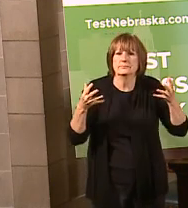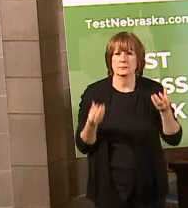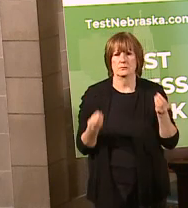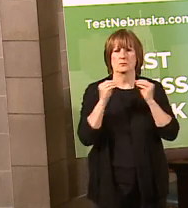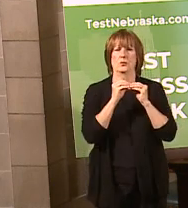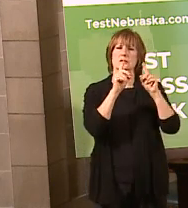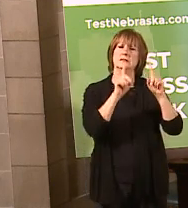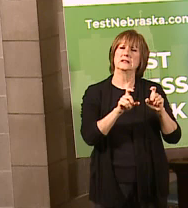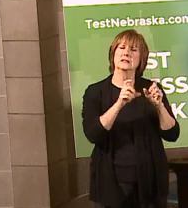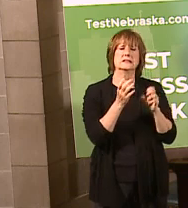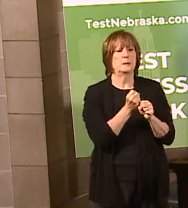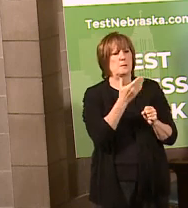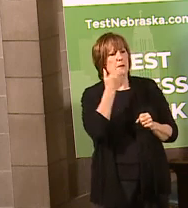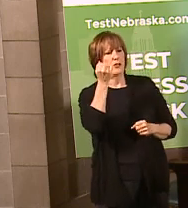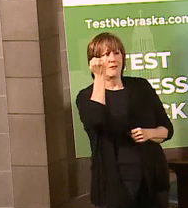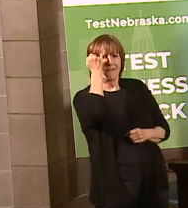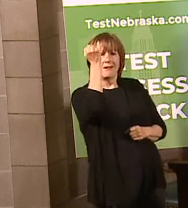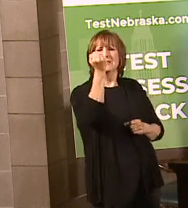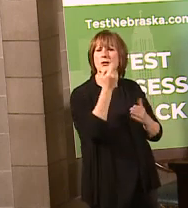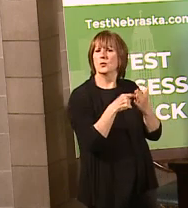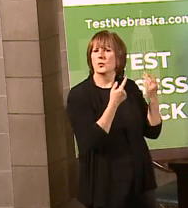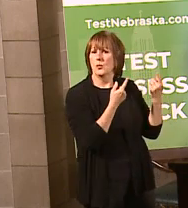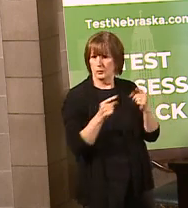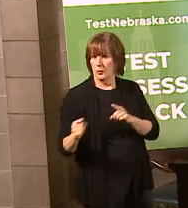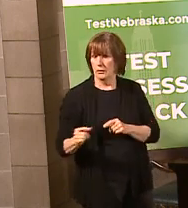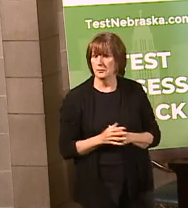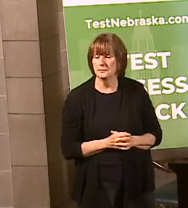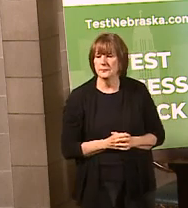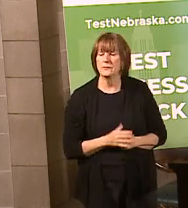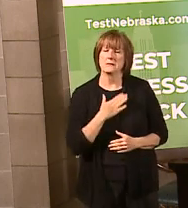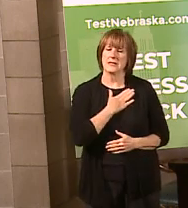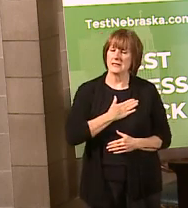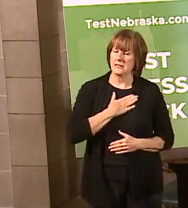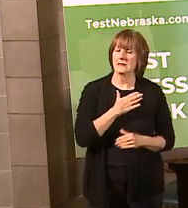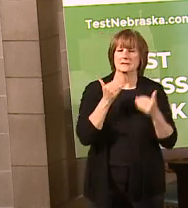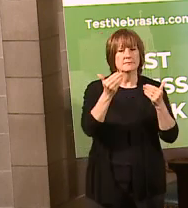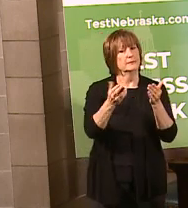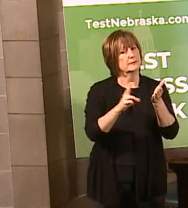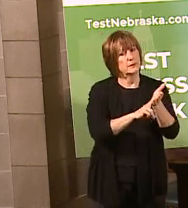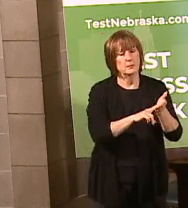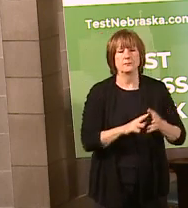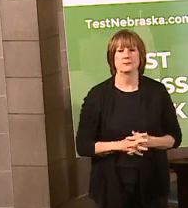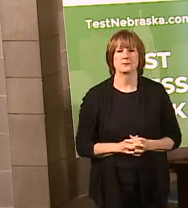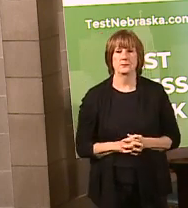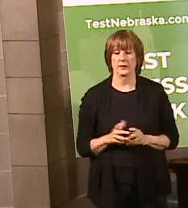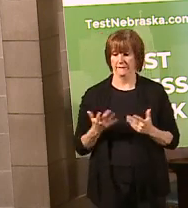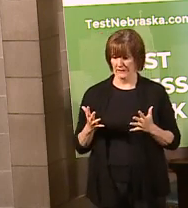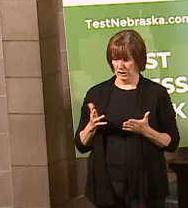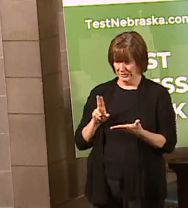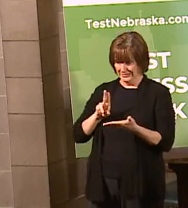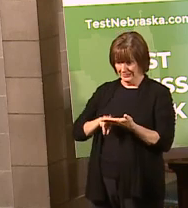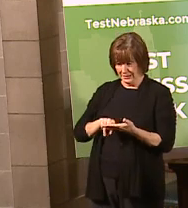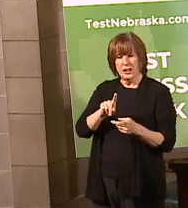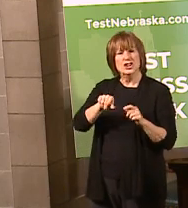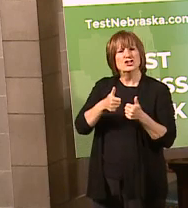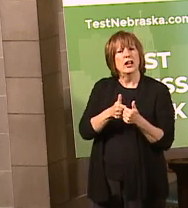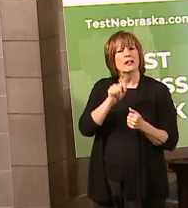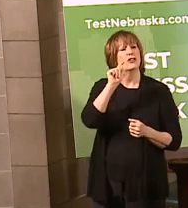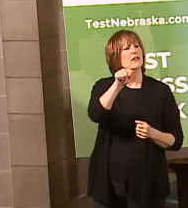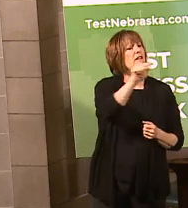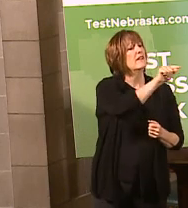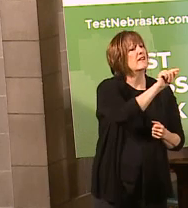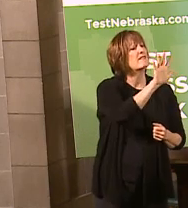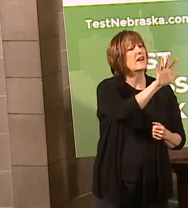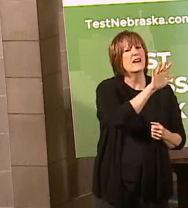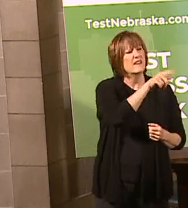and get a bigger picture of what's going on in our state with regard to coronavirus. So please sign up. And then once you sign up, go challenge five of your friends to